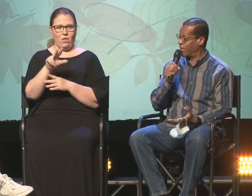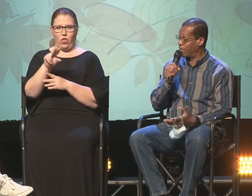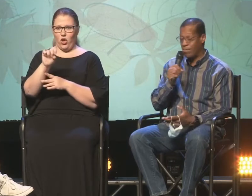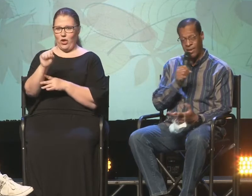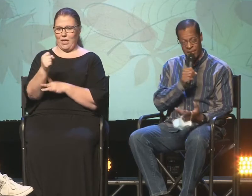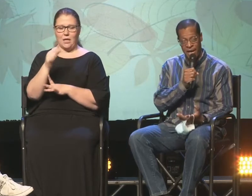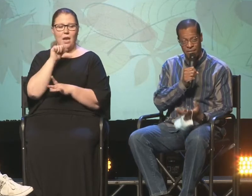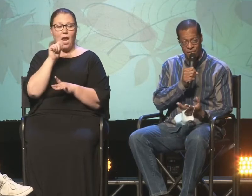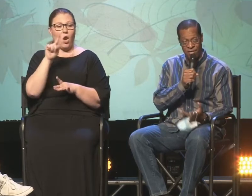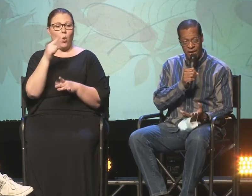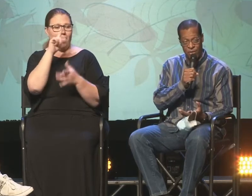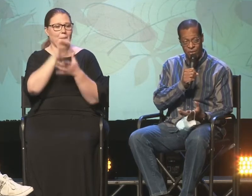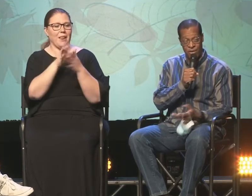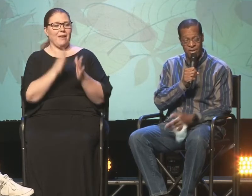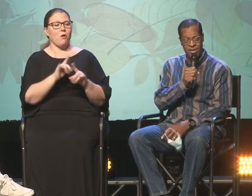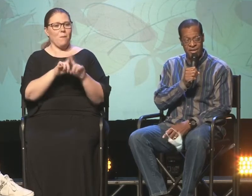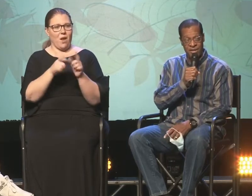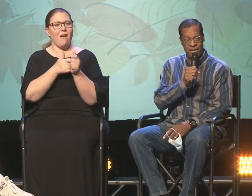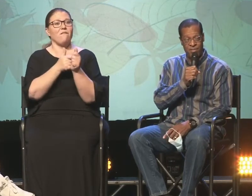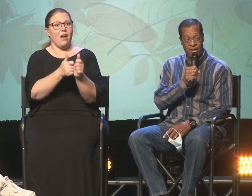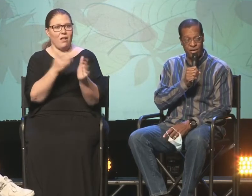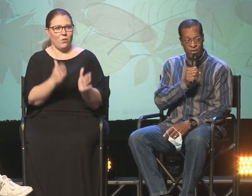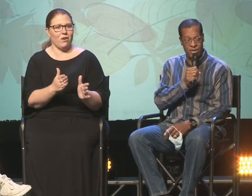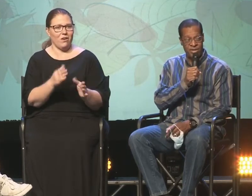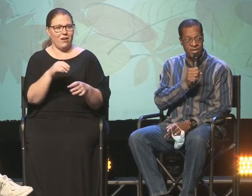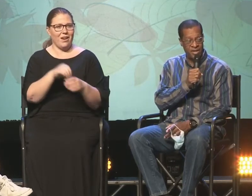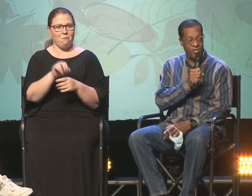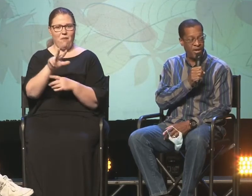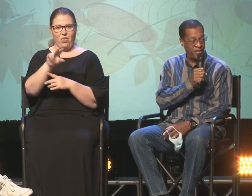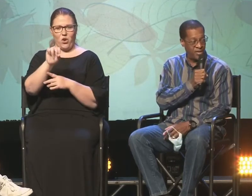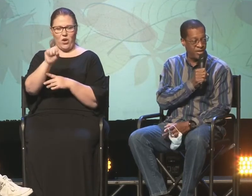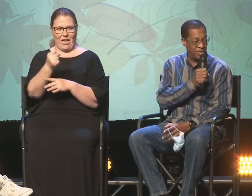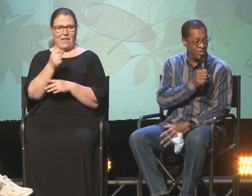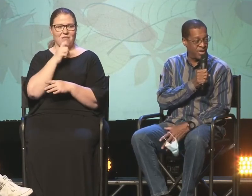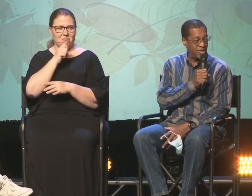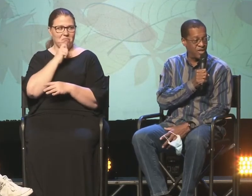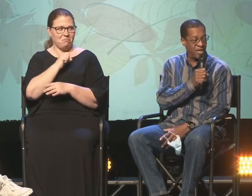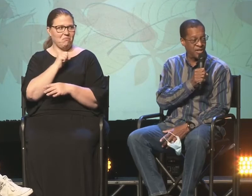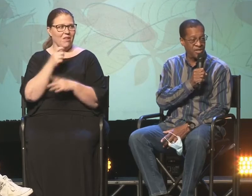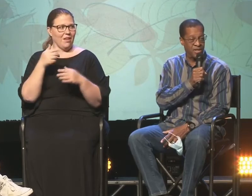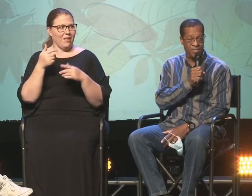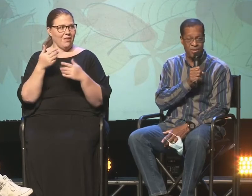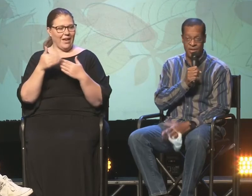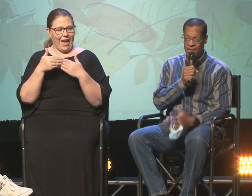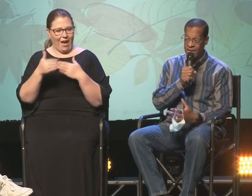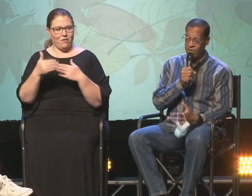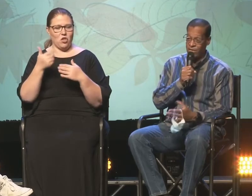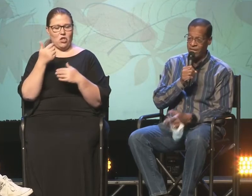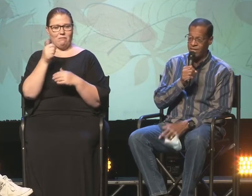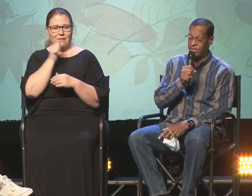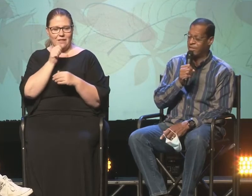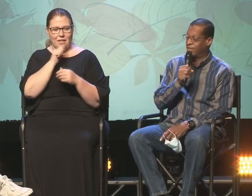just a believer, but I became a follower in my 30s after having to deal with that challenge, you know, that life challenge. Yeah.